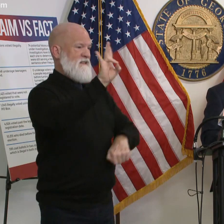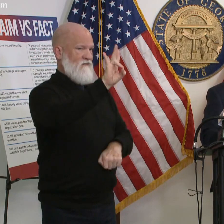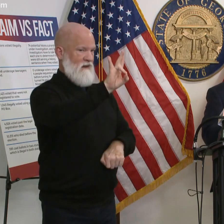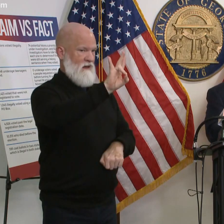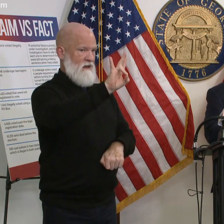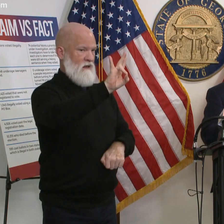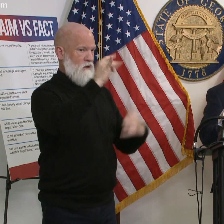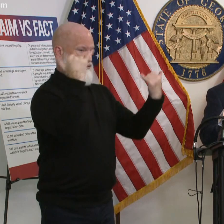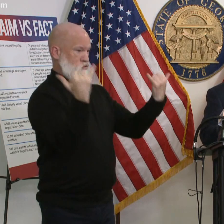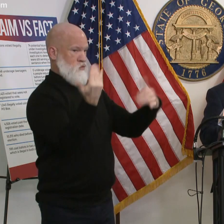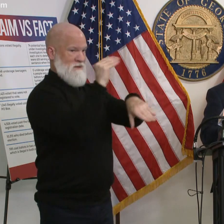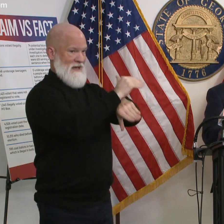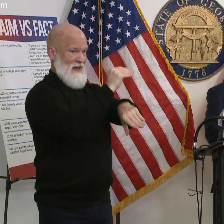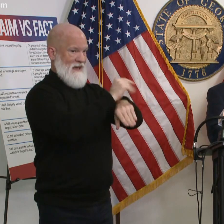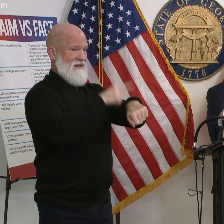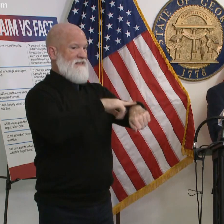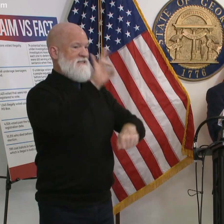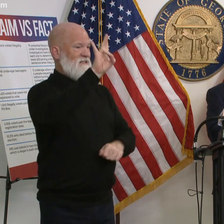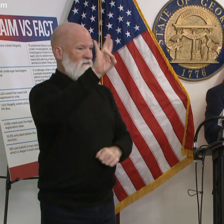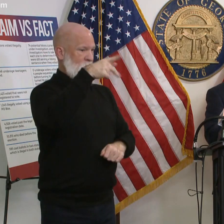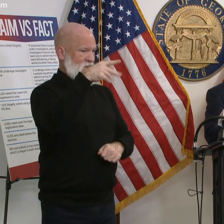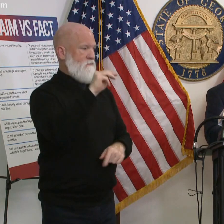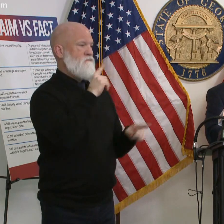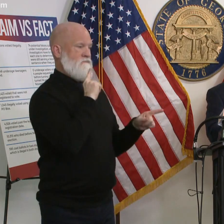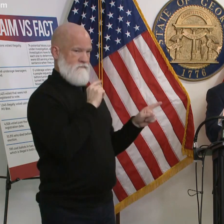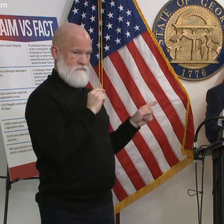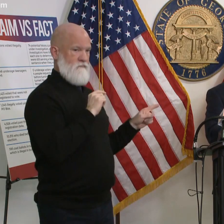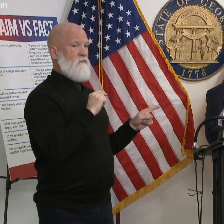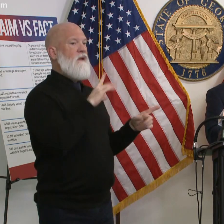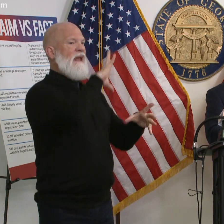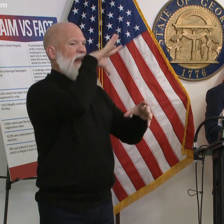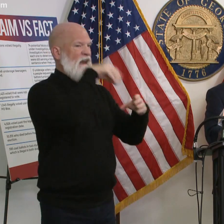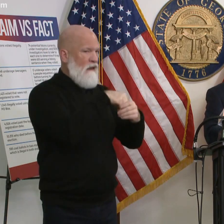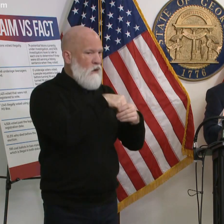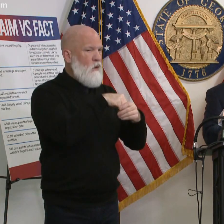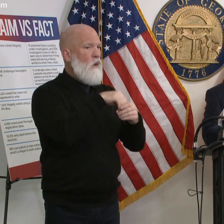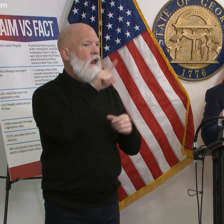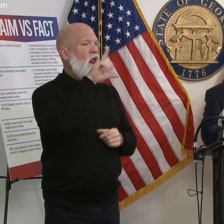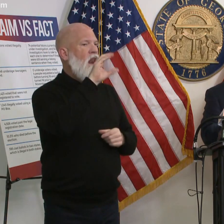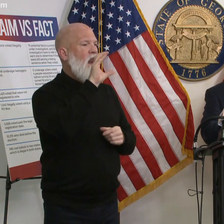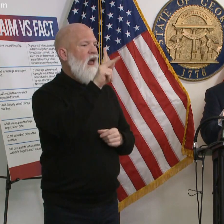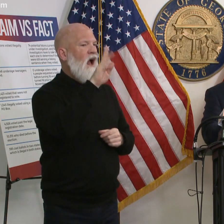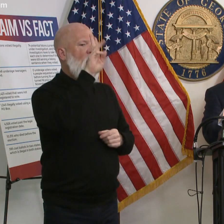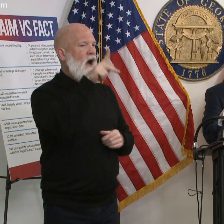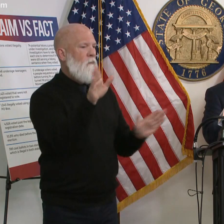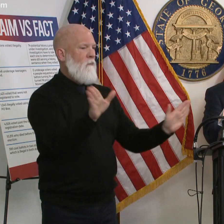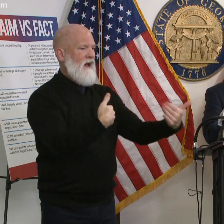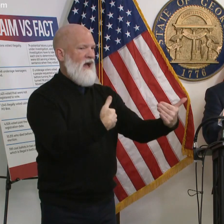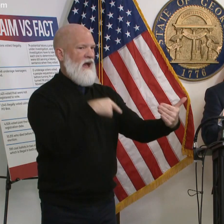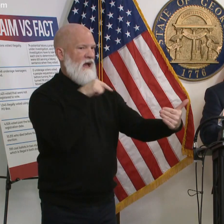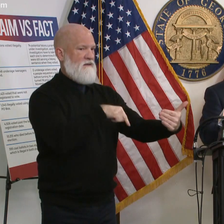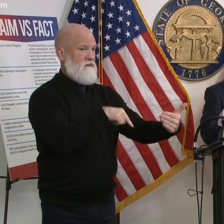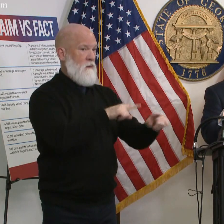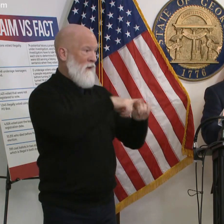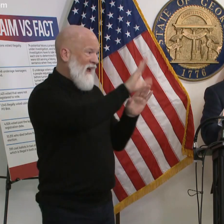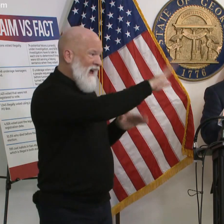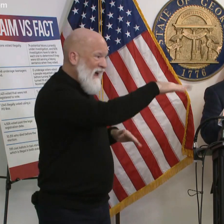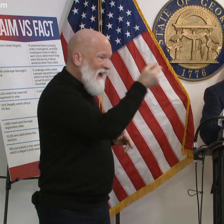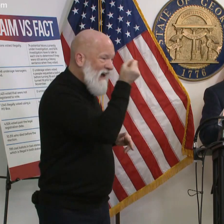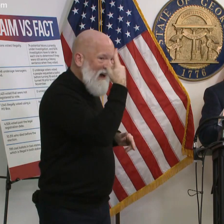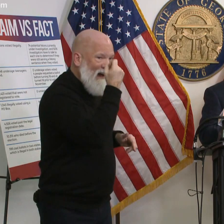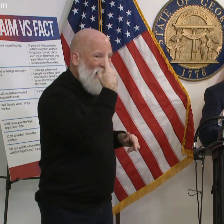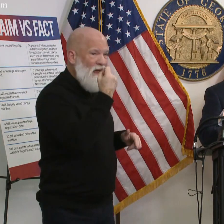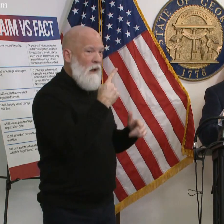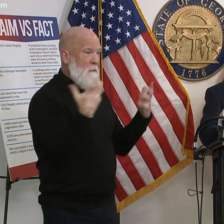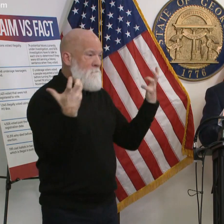'clock tonight so that's that's considered accepted at that point and that's just getting them in they still have to be with their signature match and let's remember if there's a signature issue the voter